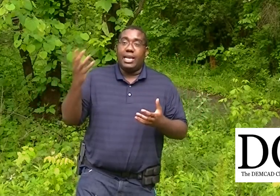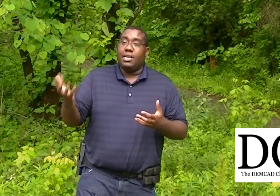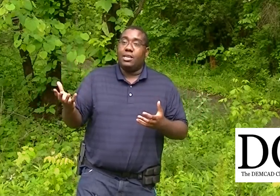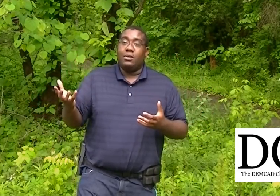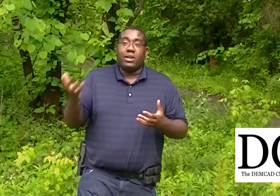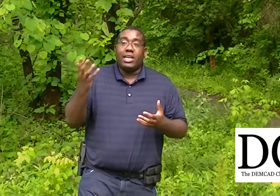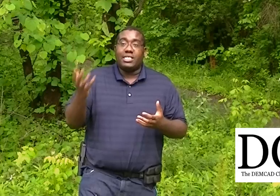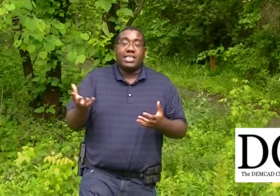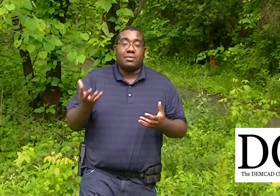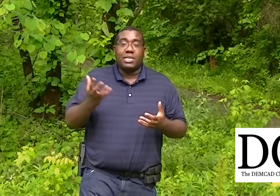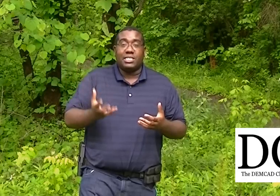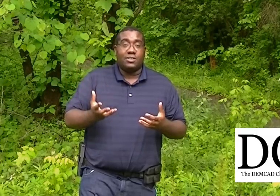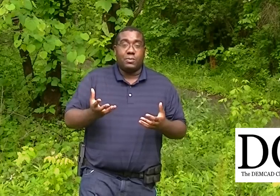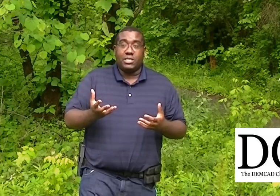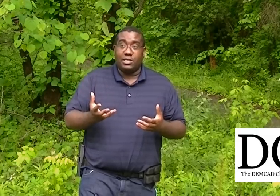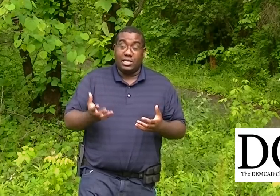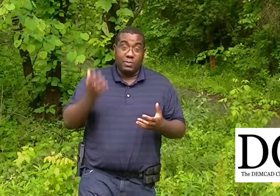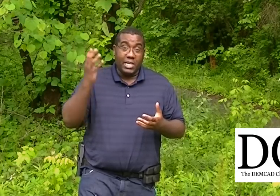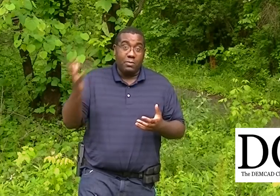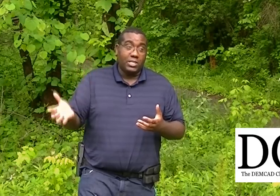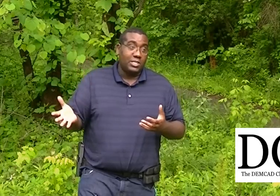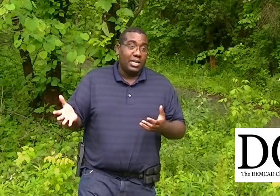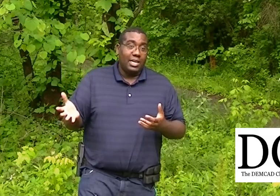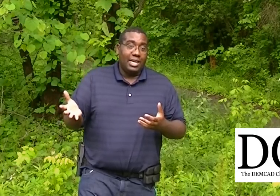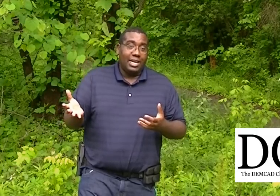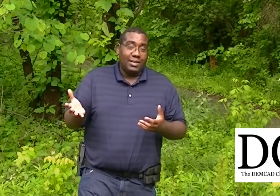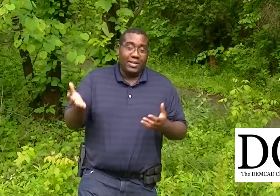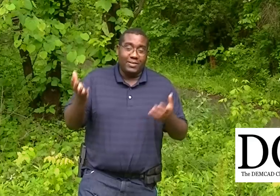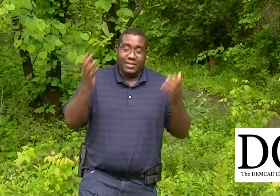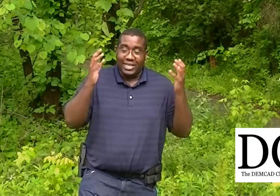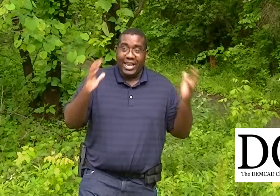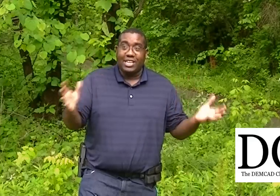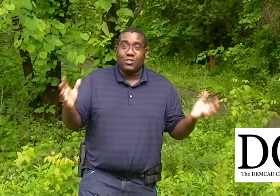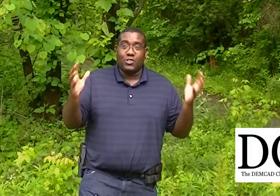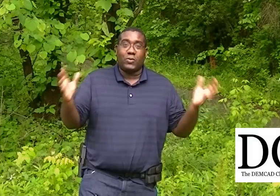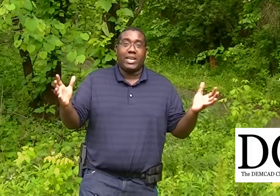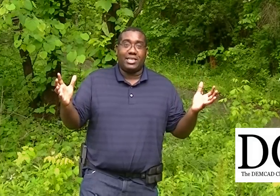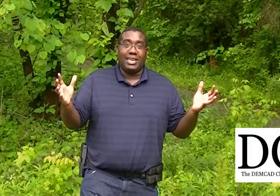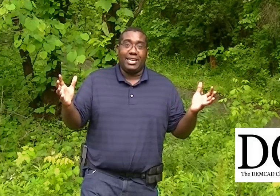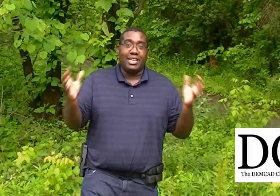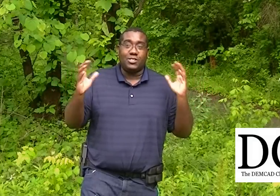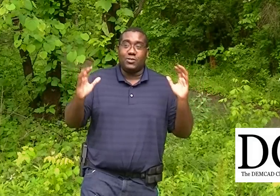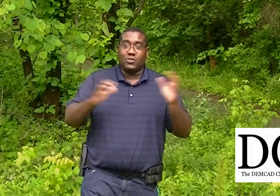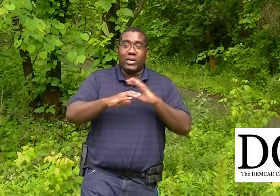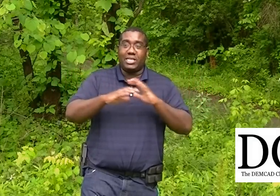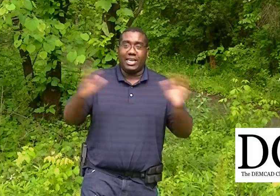Hey, you know, they're going to have to take some cuts in those pensions. And speaking of which, the National Strike Day, National Strike Day,